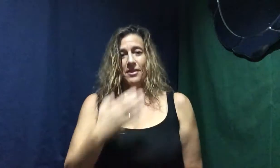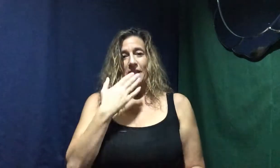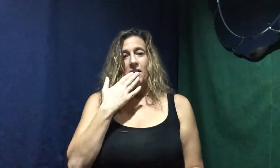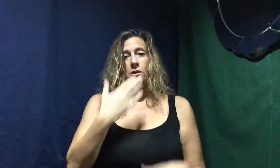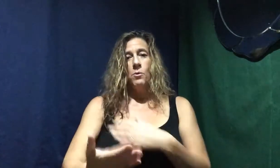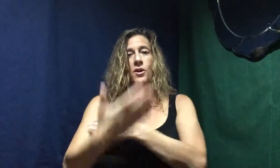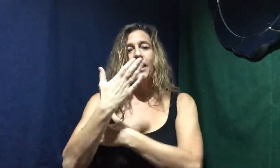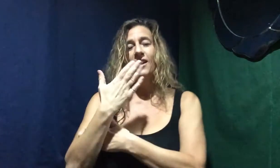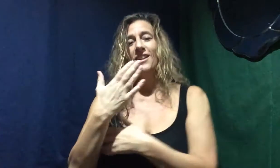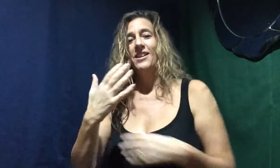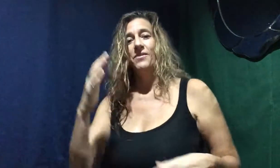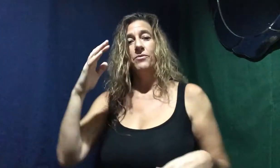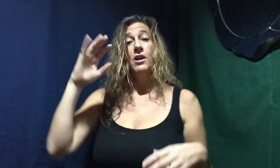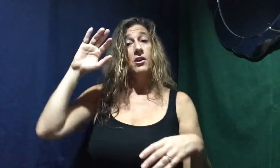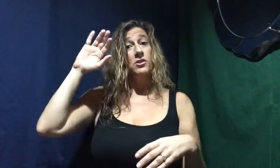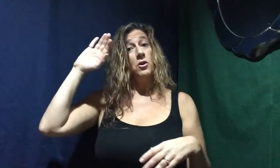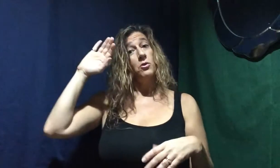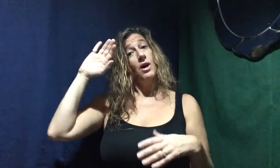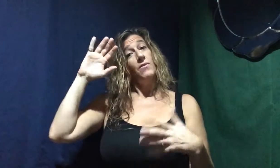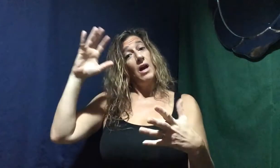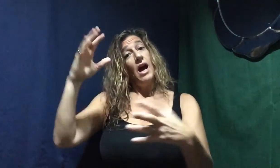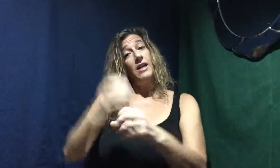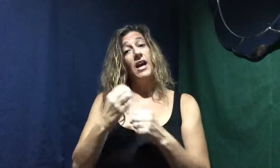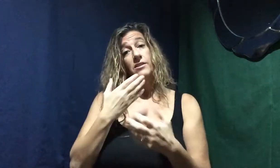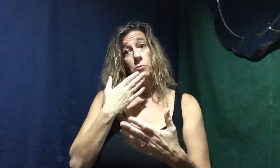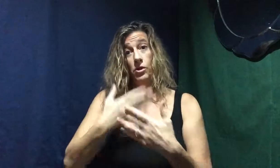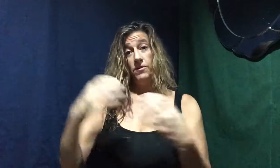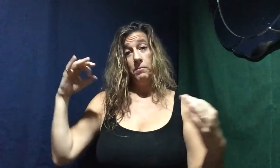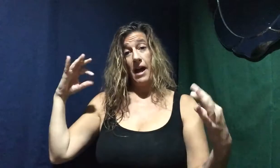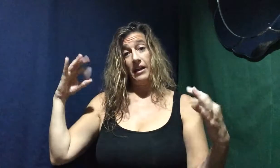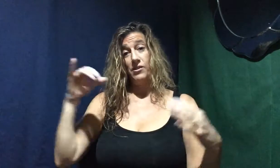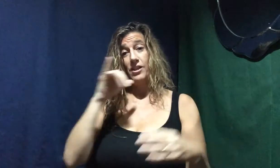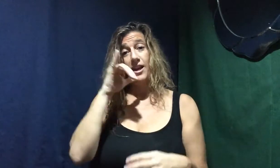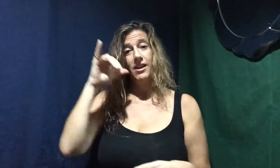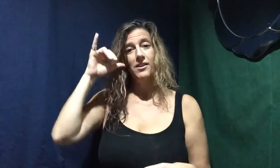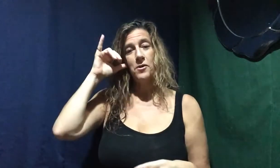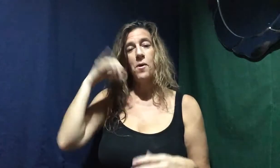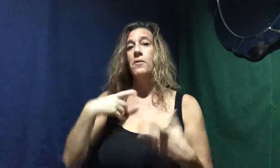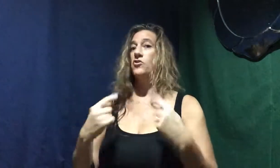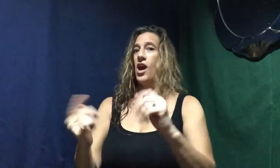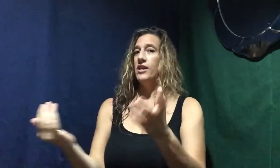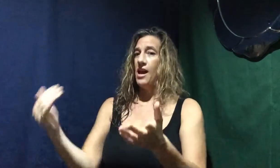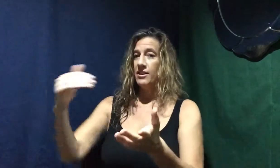Good morning! So I got some good feedback yesterday so I'm going to try again